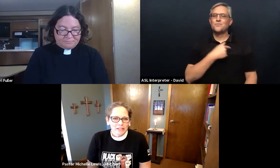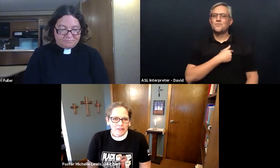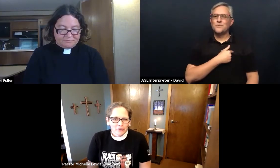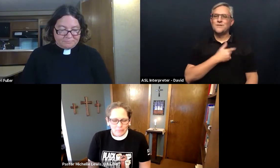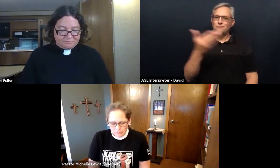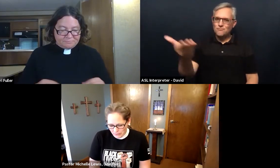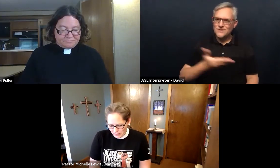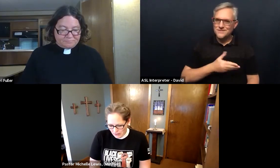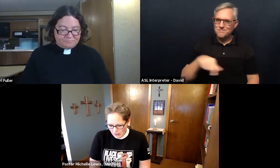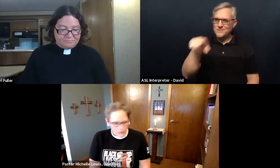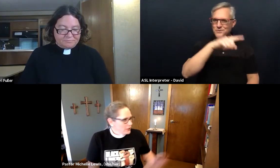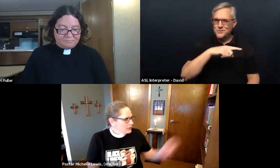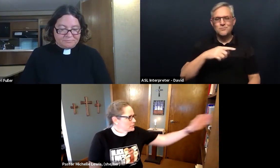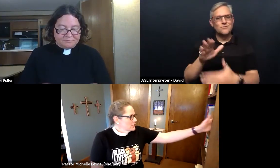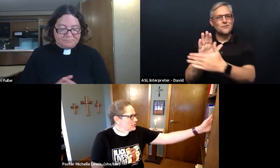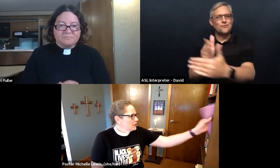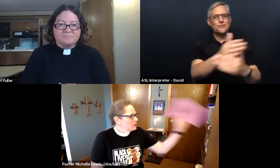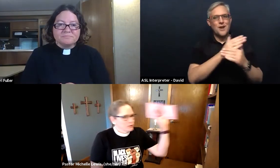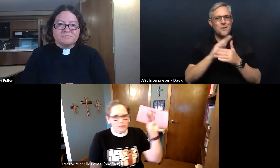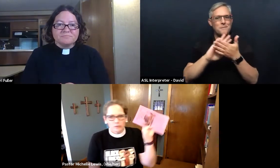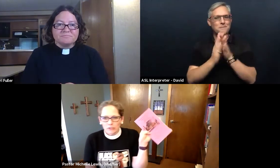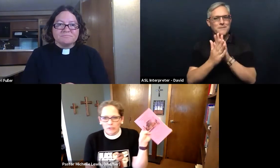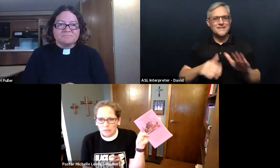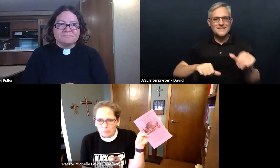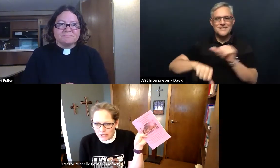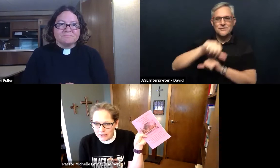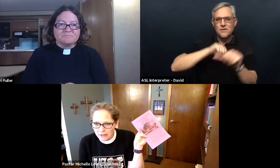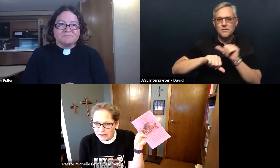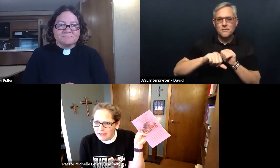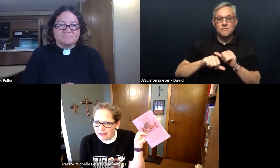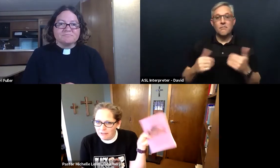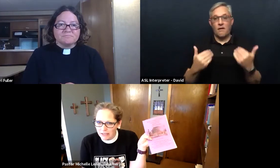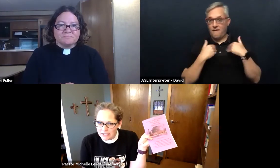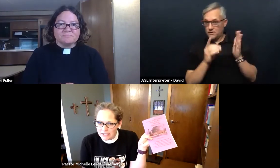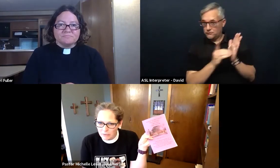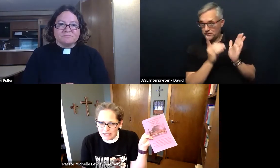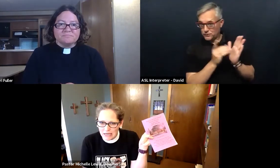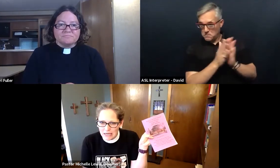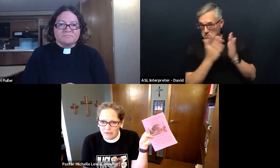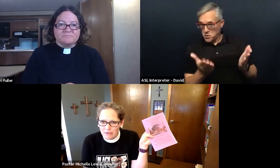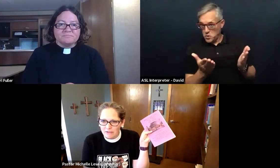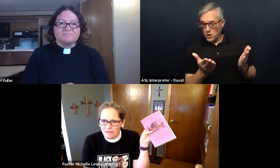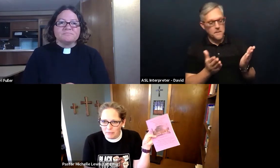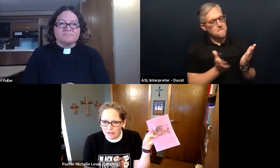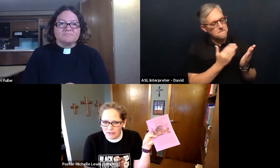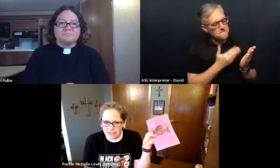another you might need to get out your directory book find someone's name and their numbers